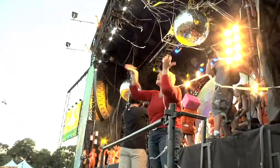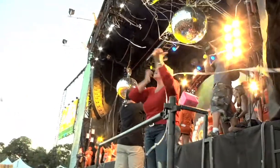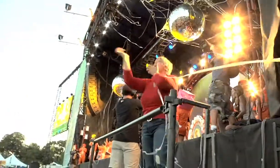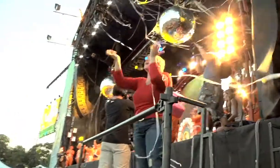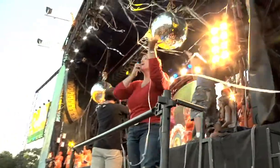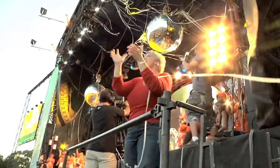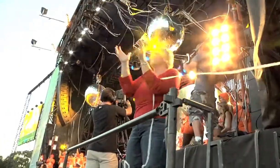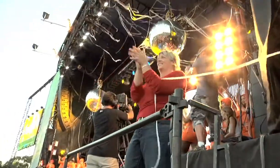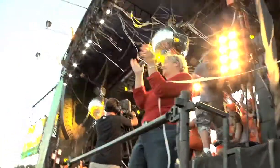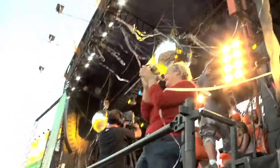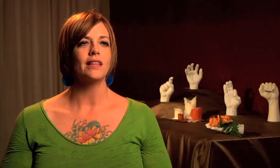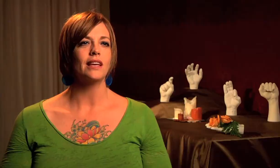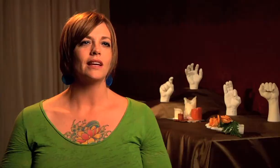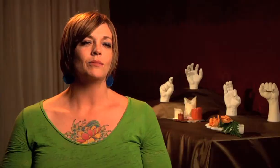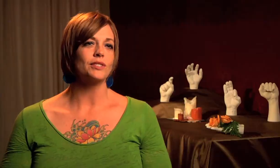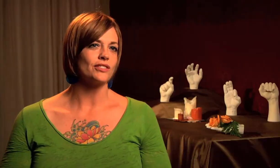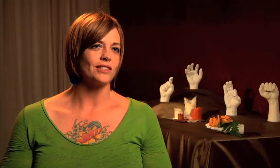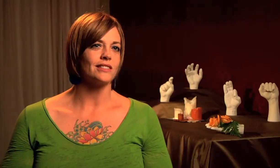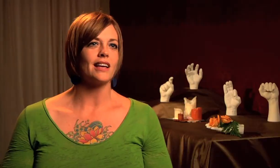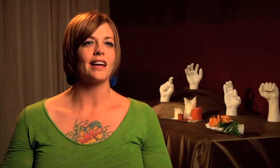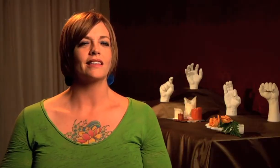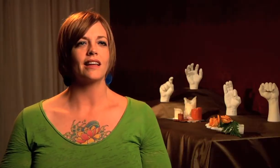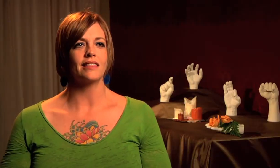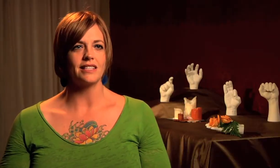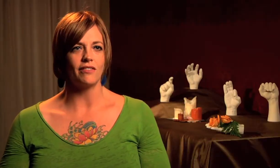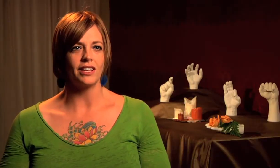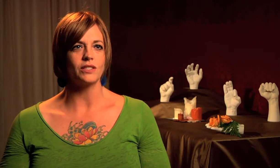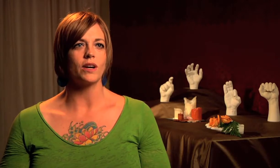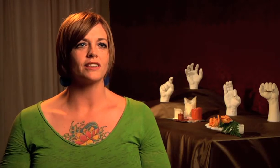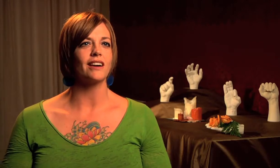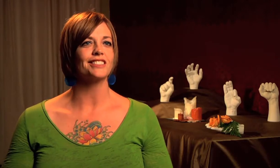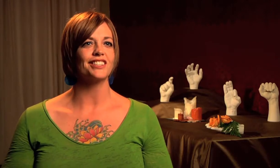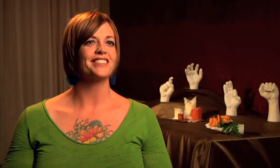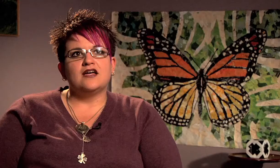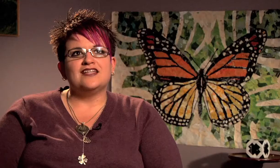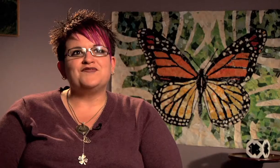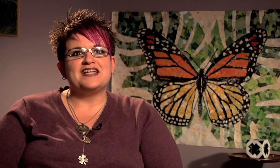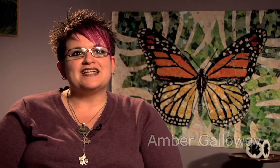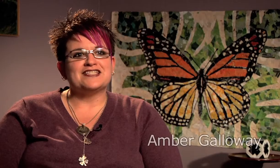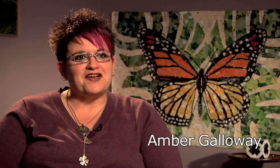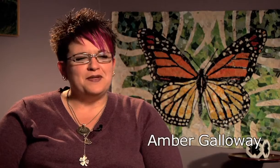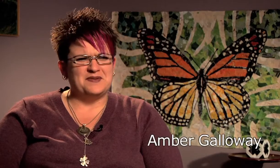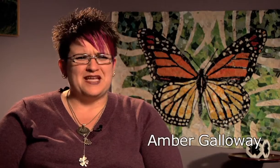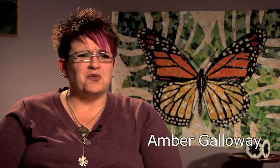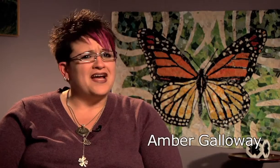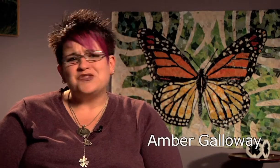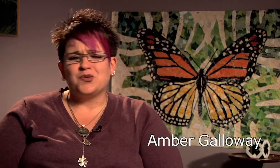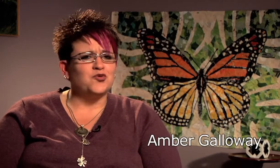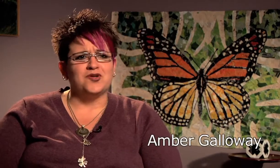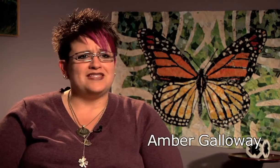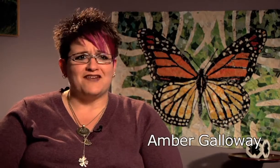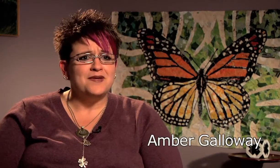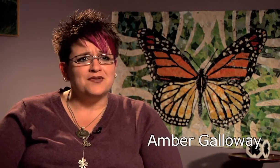it. musicians and the deaf audience watching the concert. It's funny because a lot of people say why